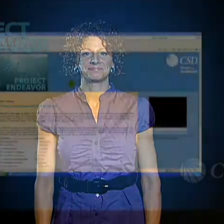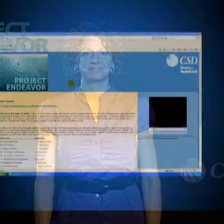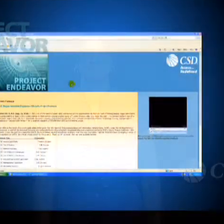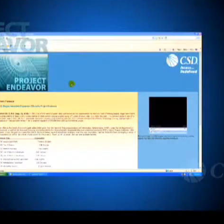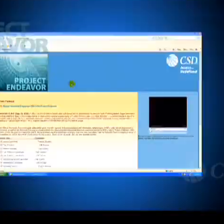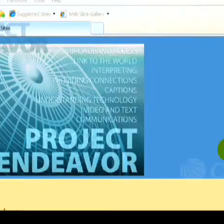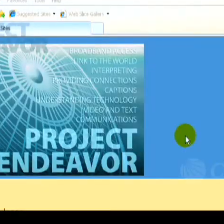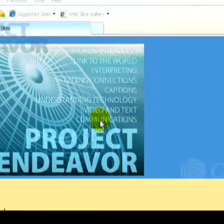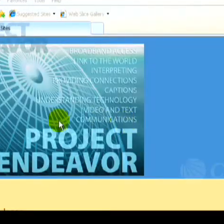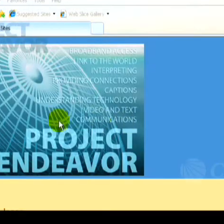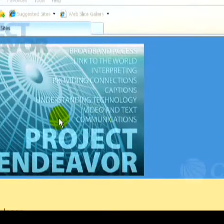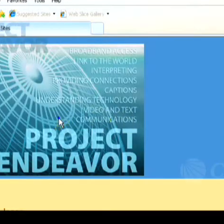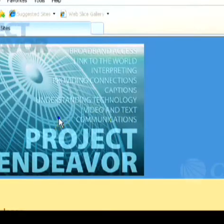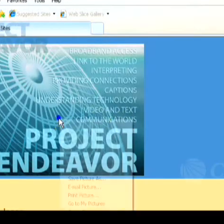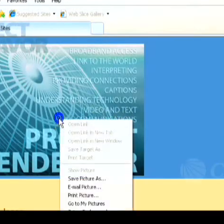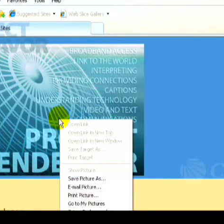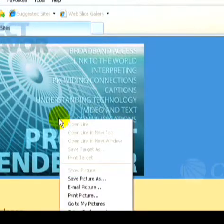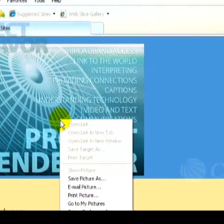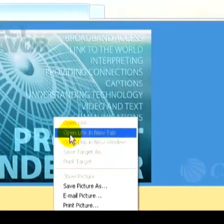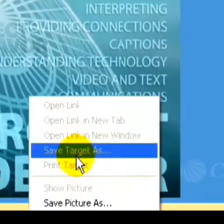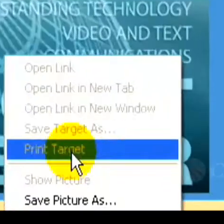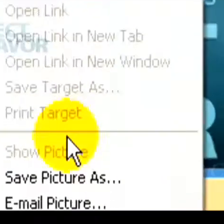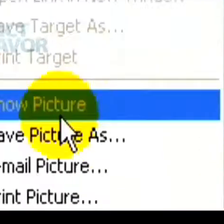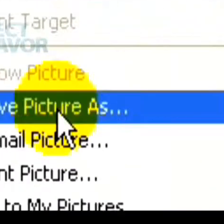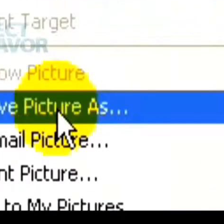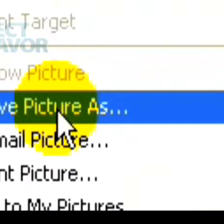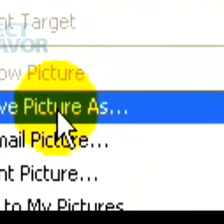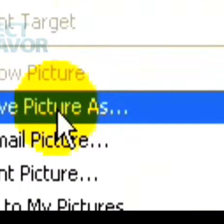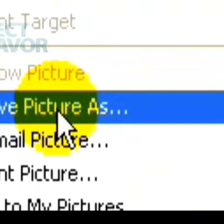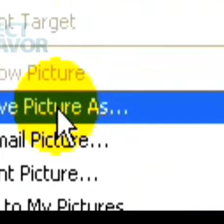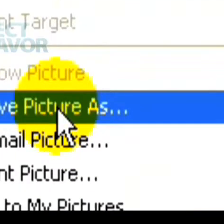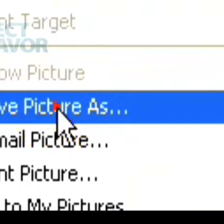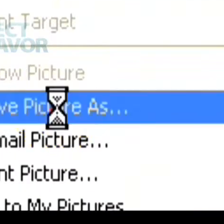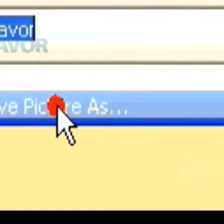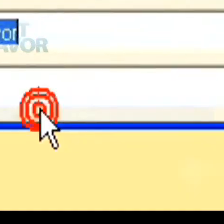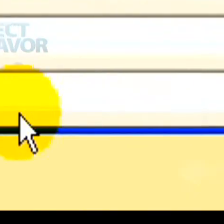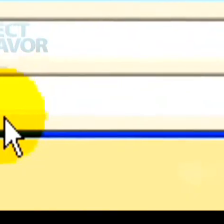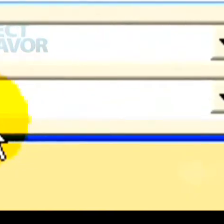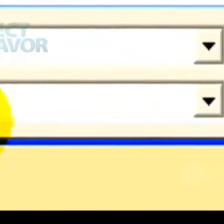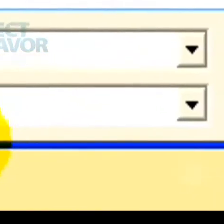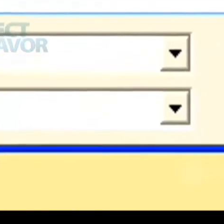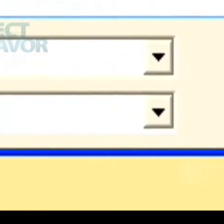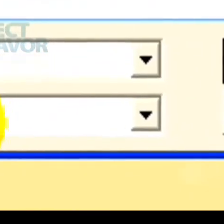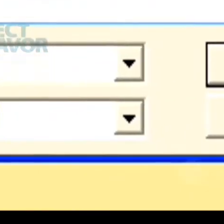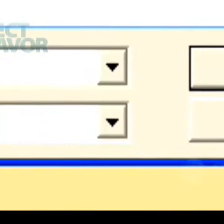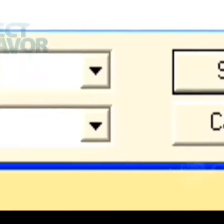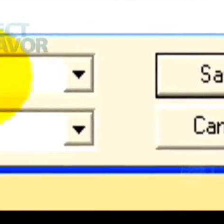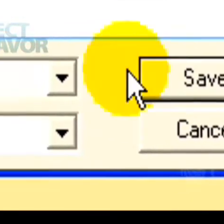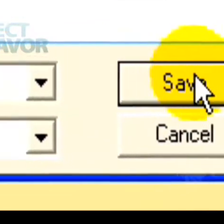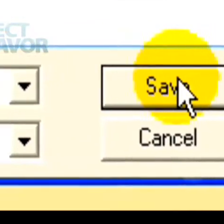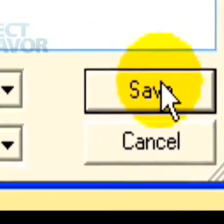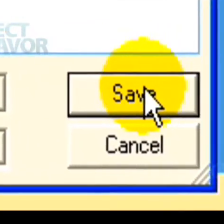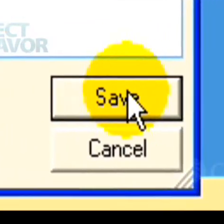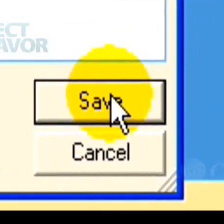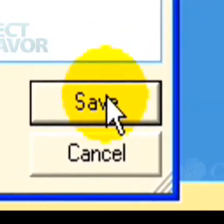One of the nation's largest relay and human service organizations for the deaf and hard of human people